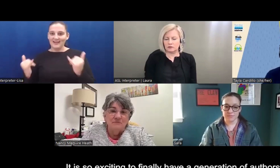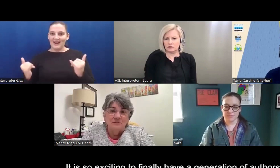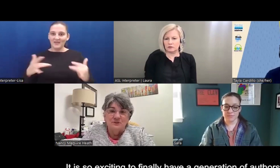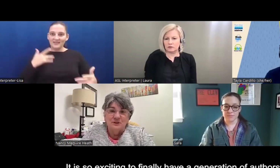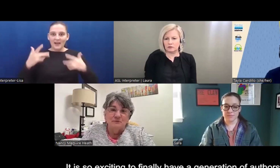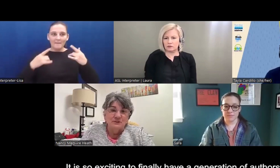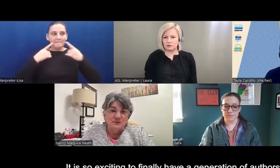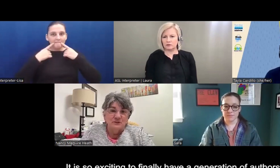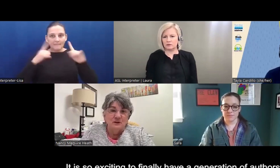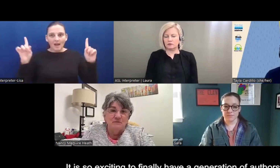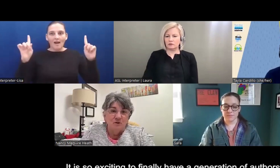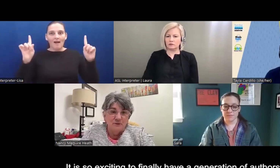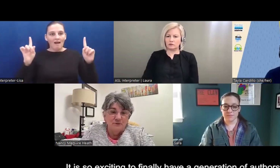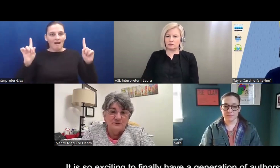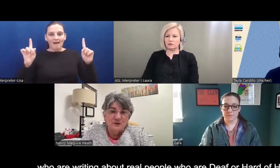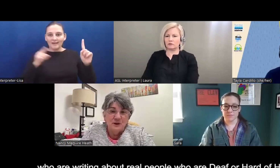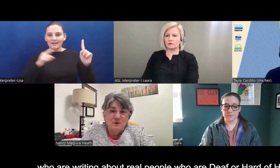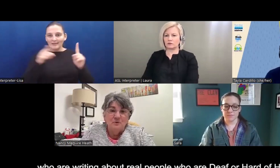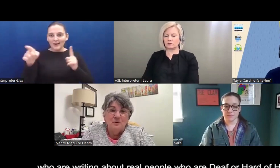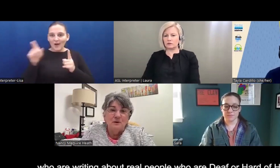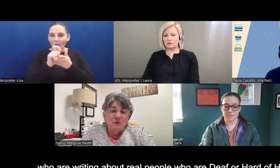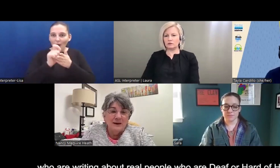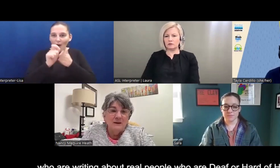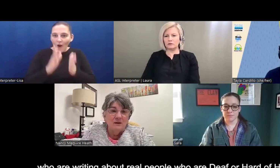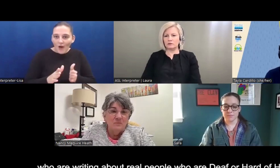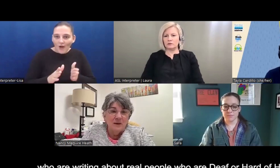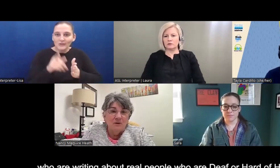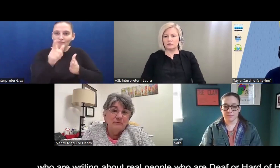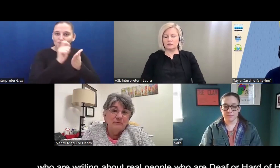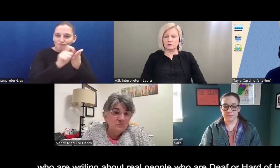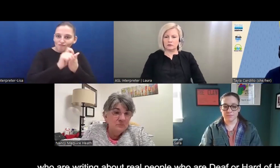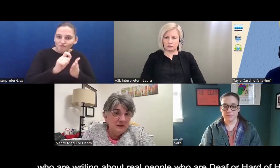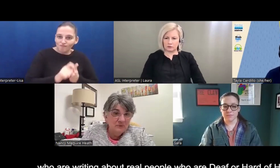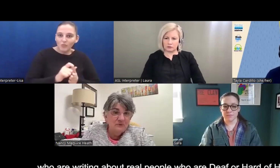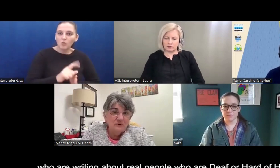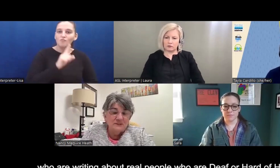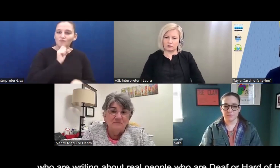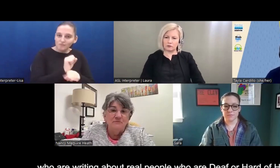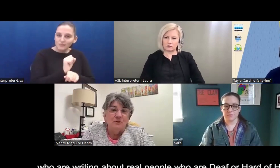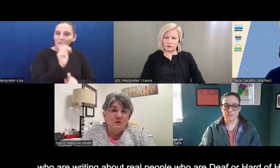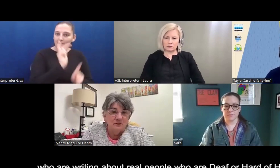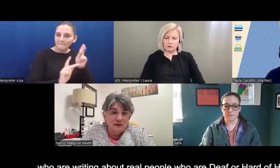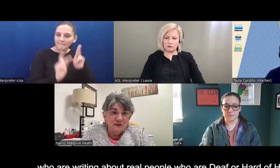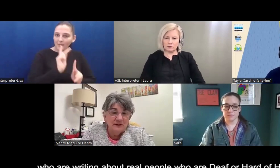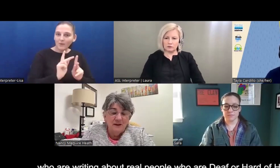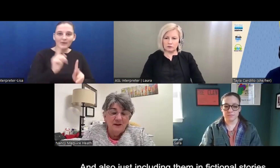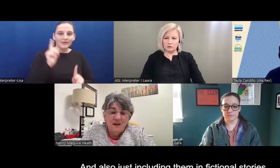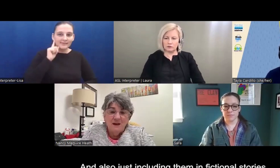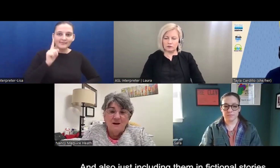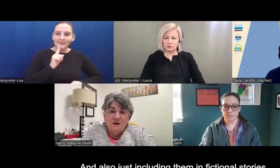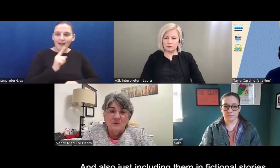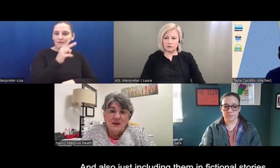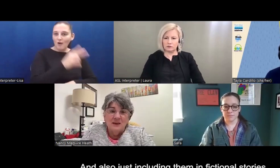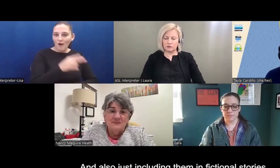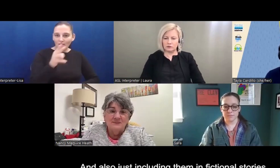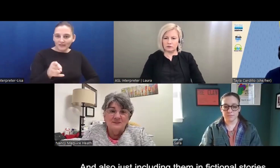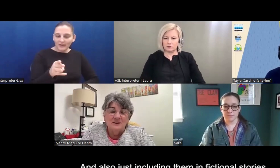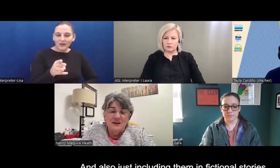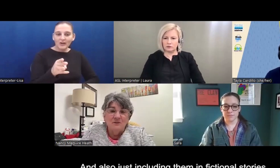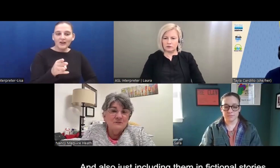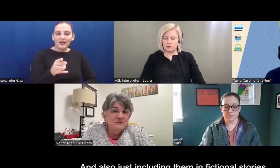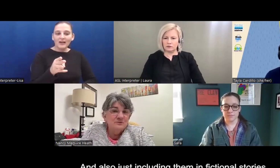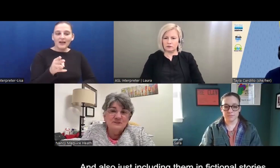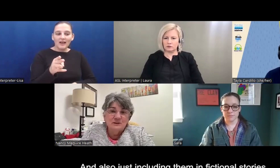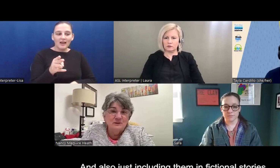have a generation of authors who are writing about real people who are deaf or hard of hearing, and